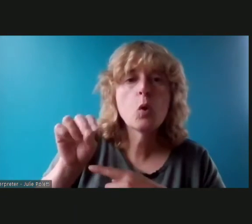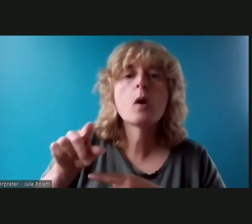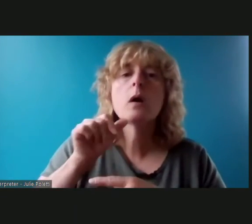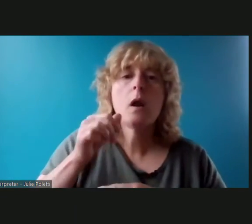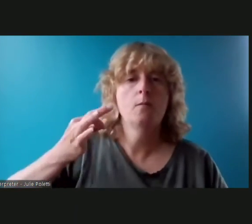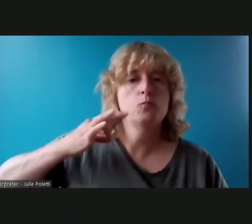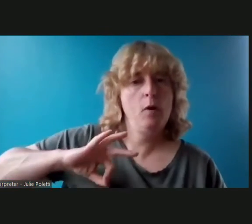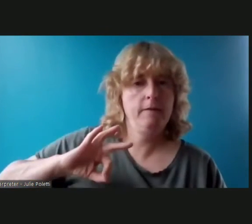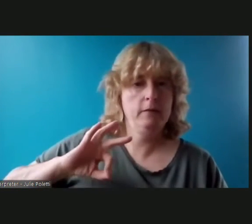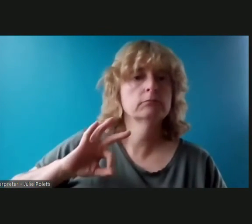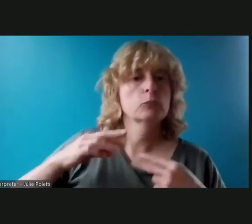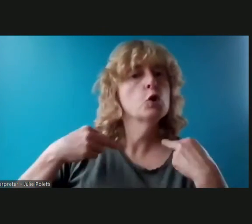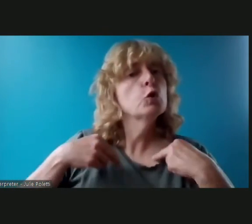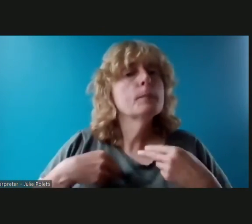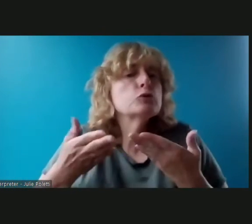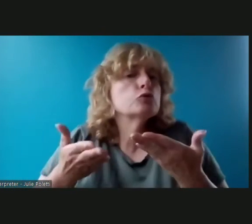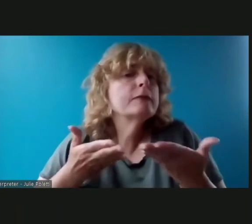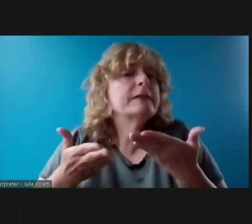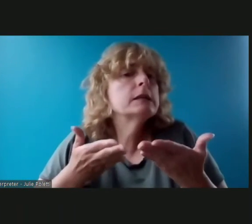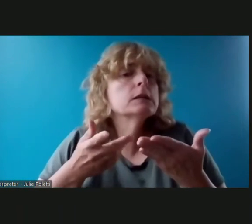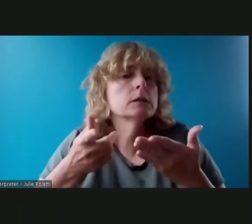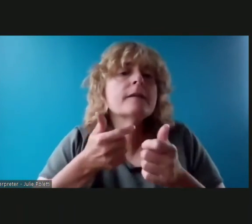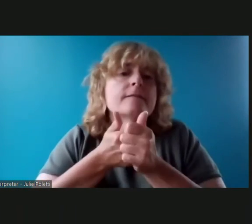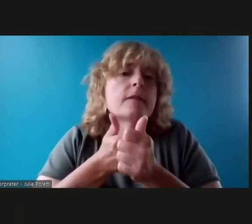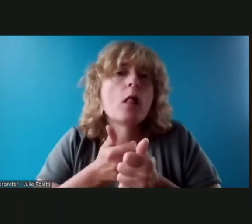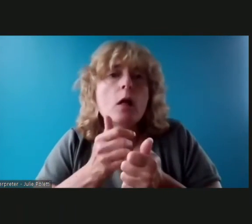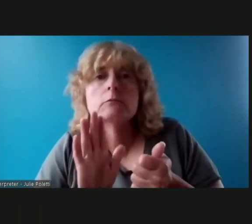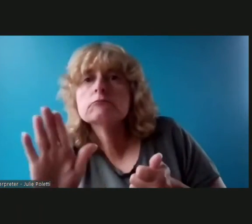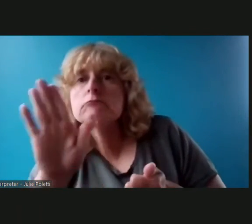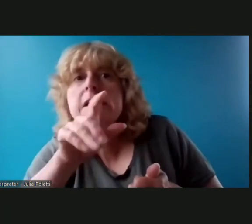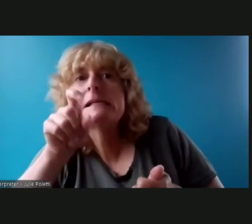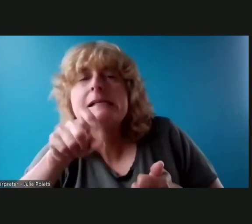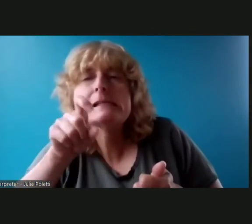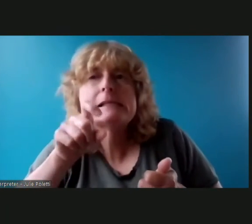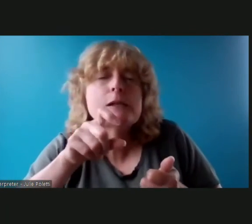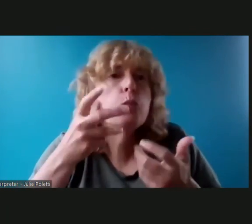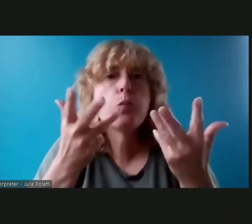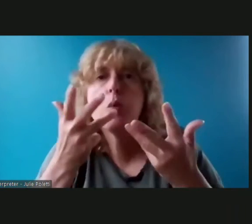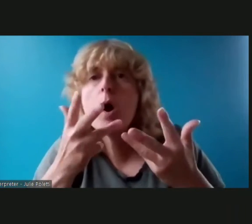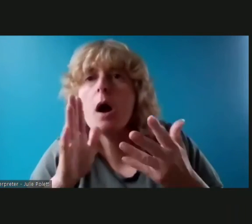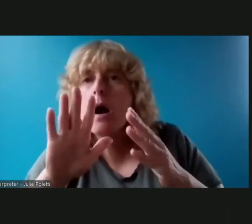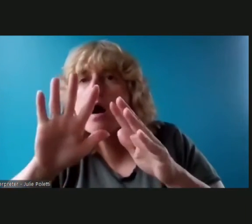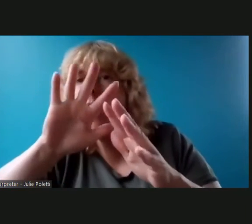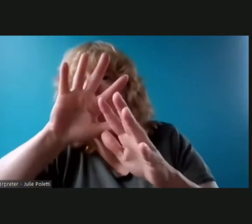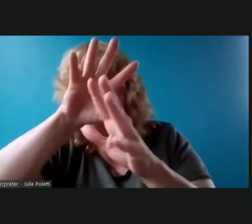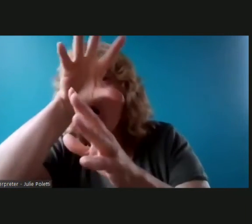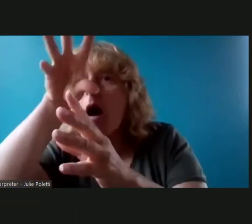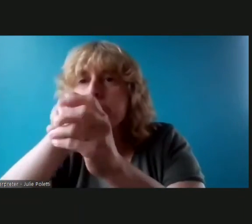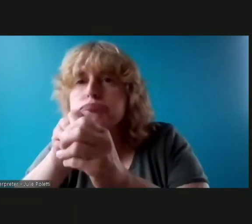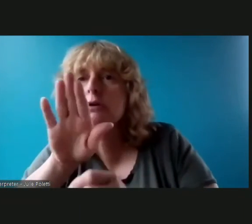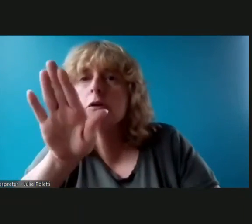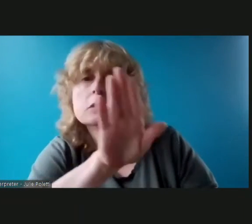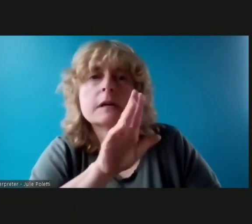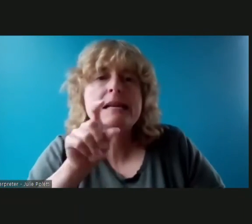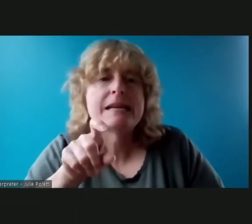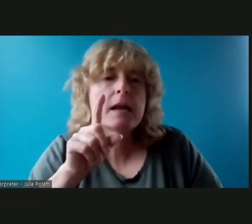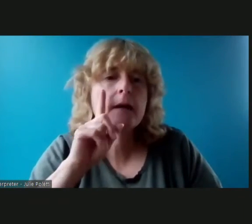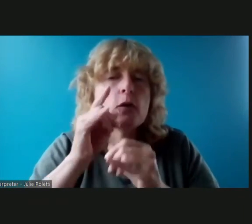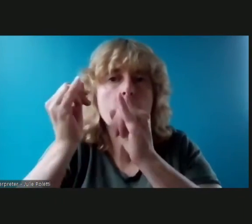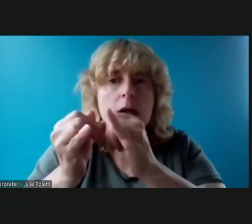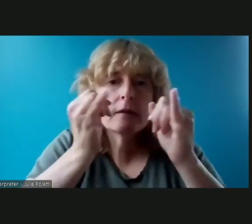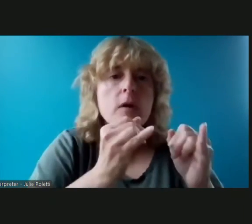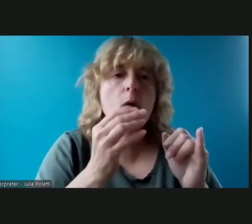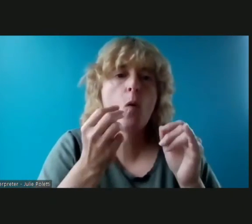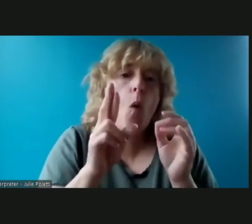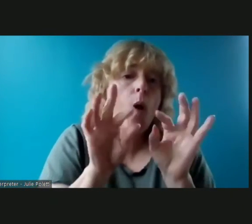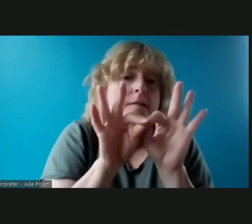provides needs-driven and holistic assistance to individuals and families our goal actually is